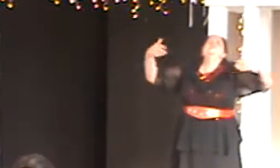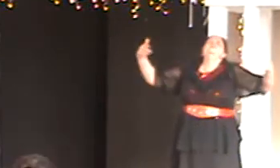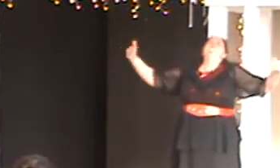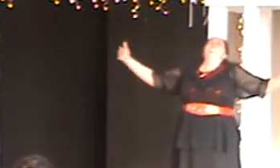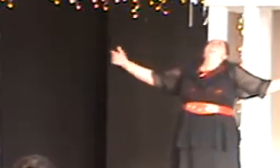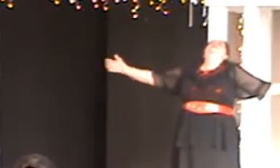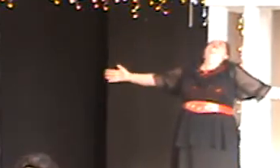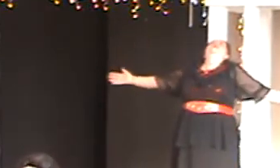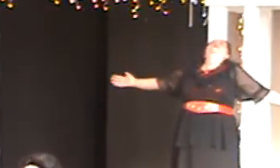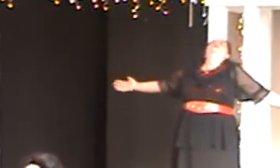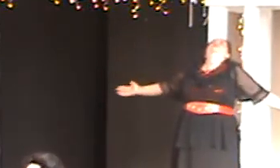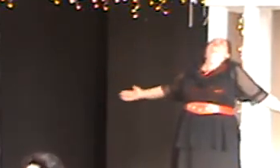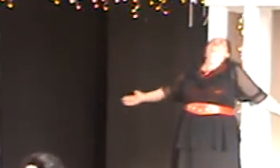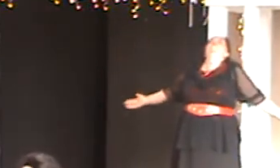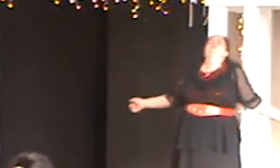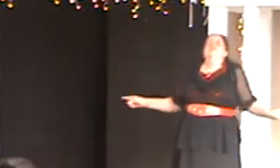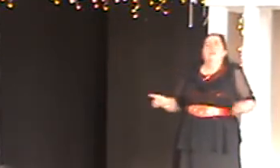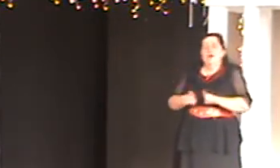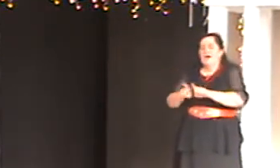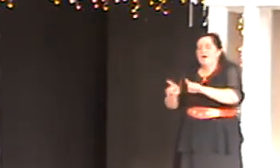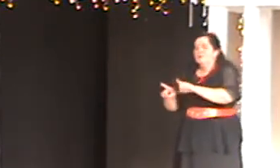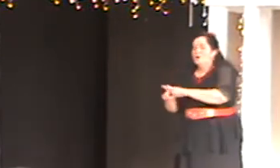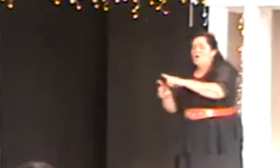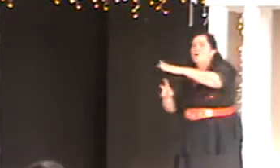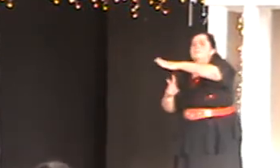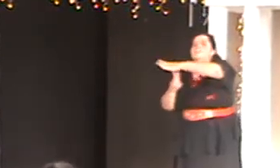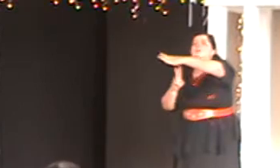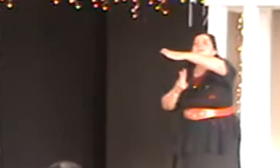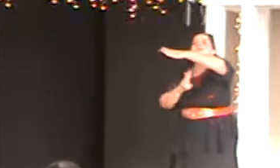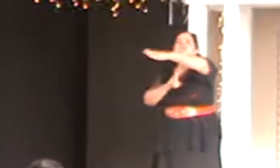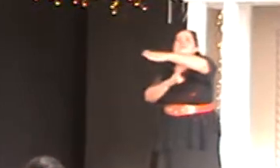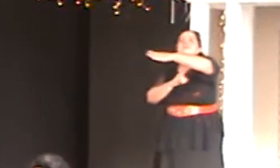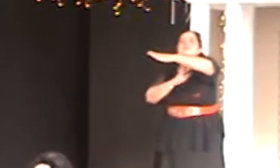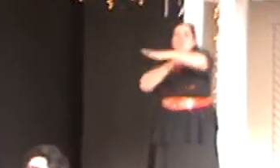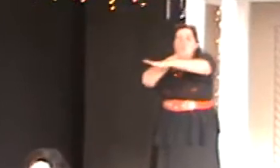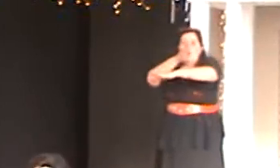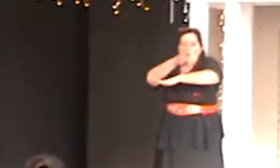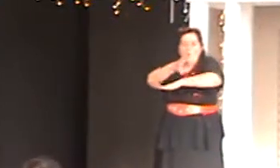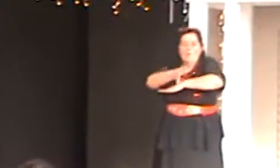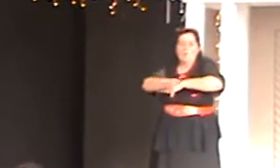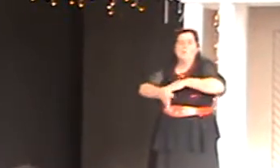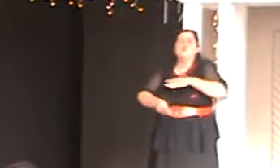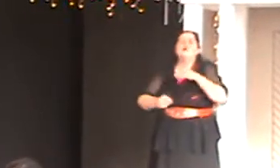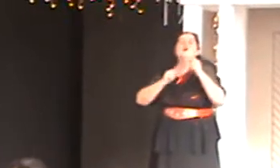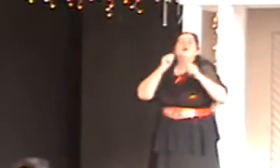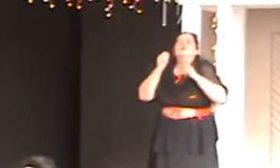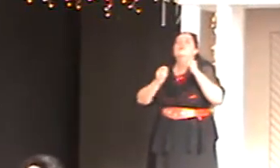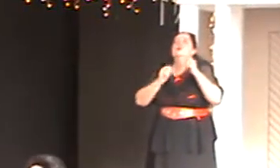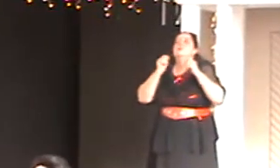down. Like a bridge over troubled